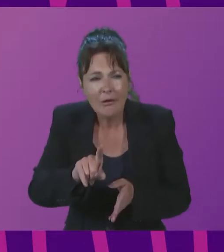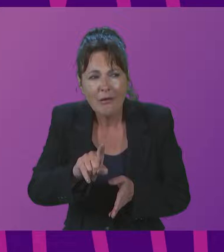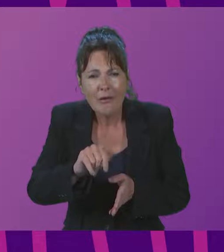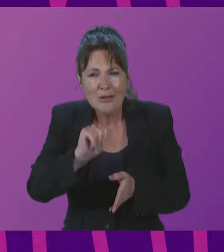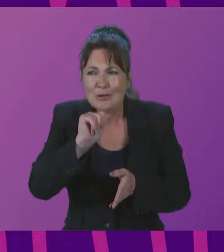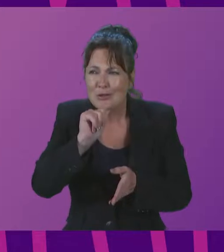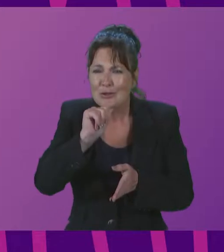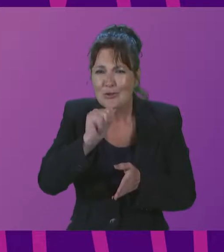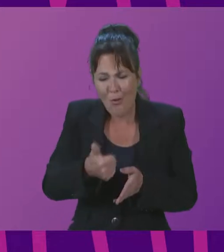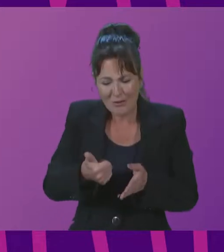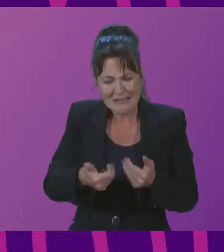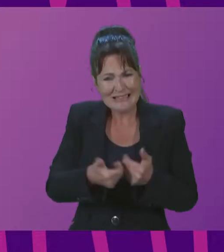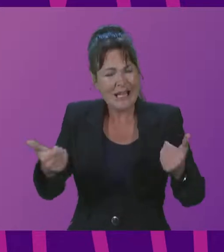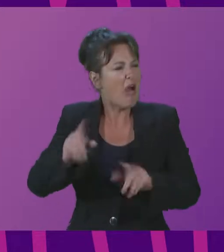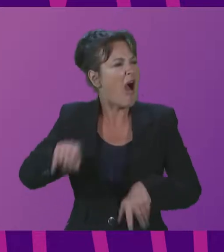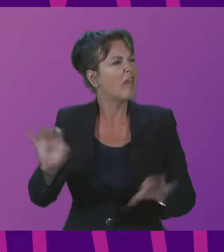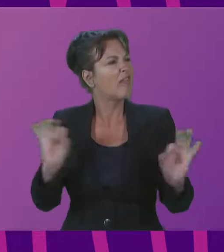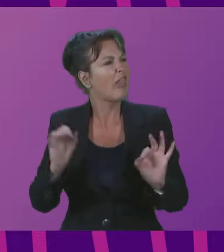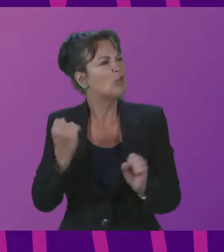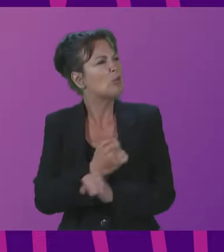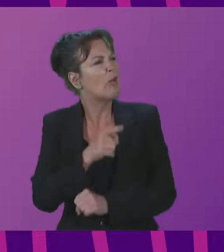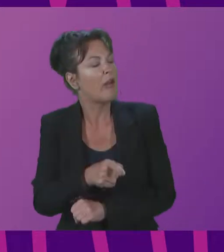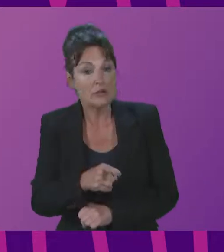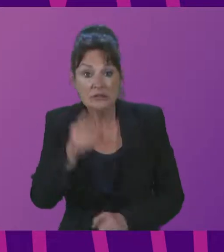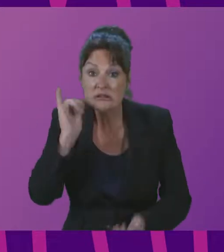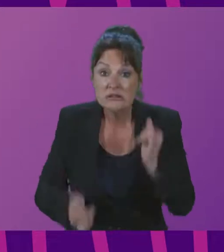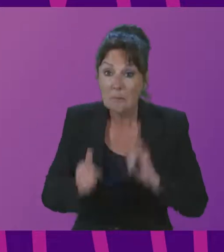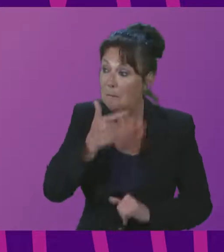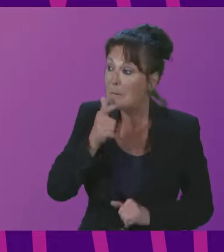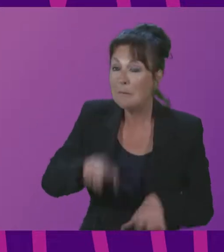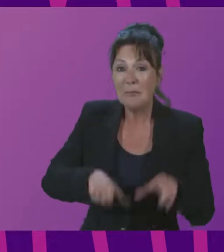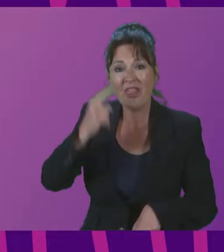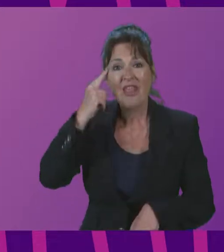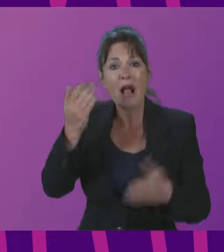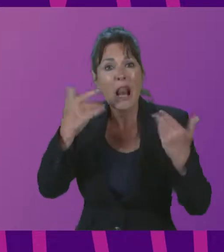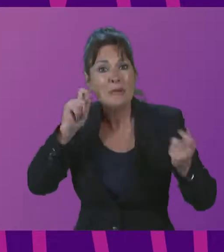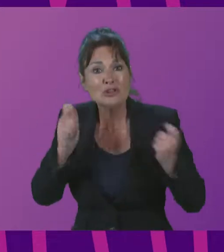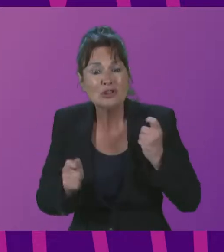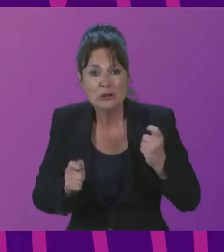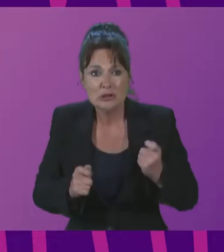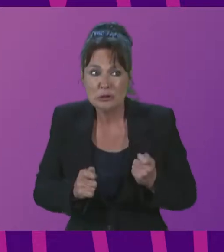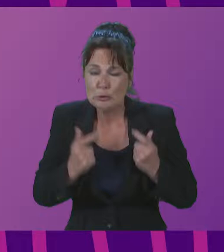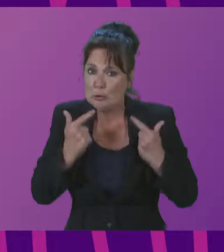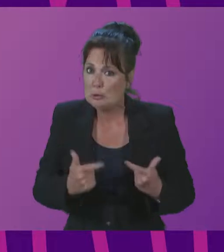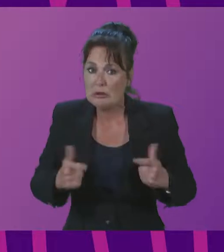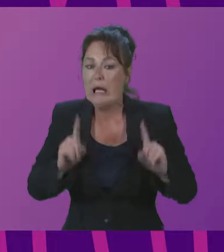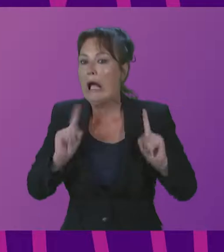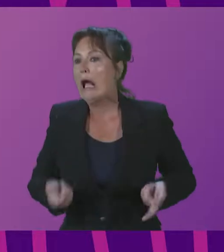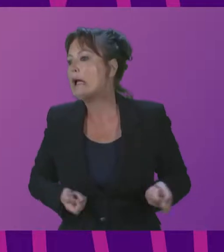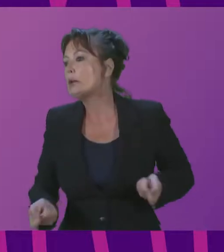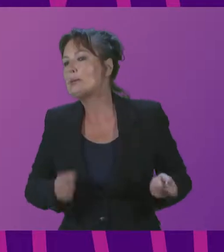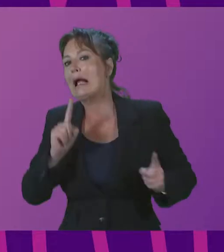but climate change can somehow be seen as too big, too remote to act. We need to be guests or